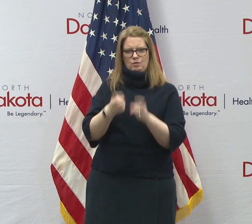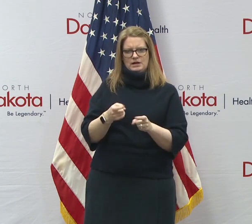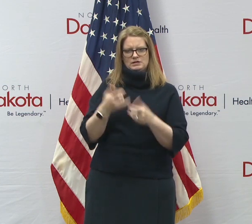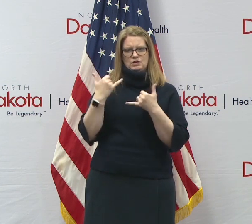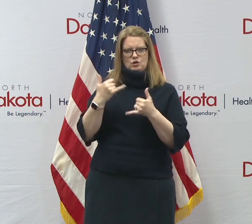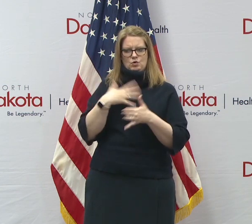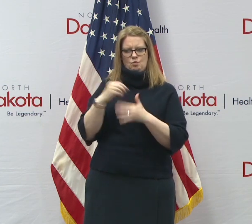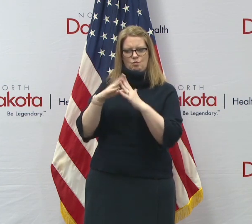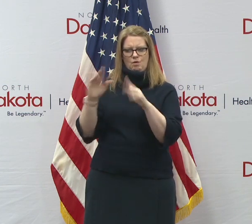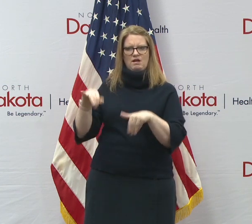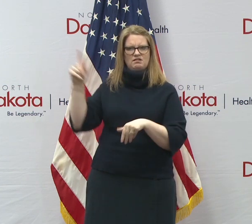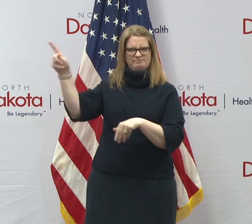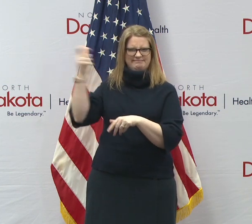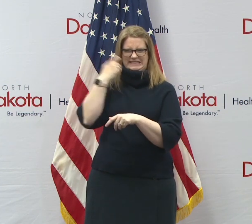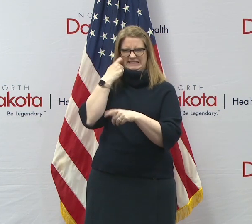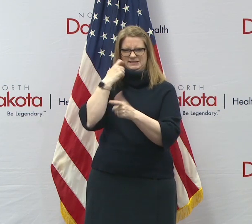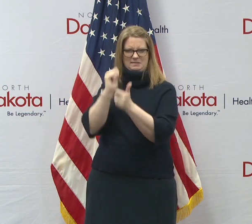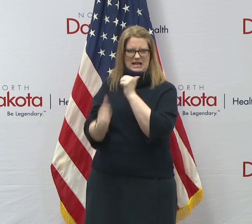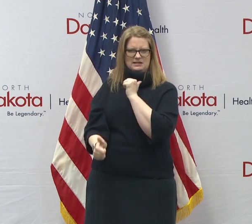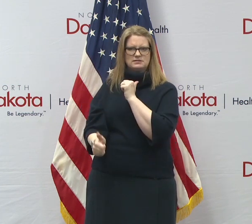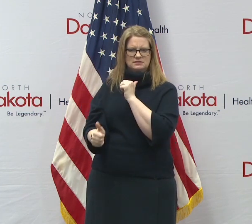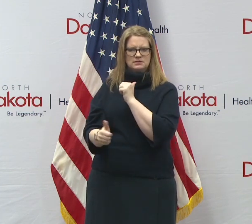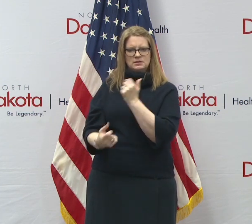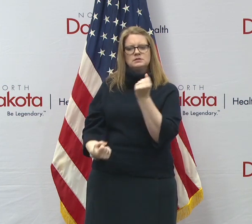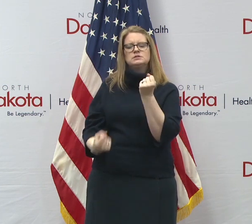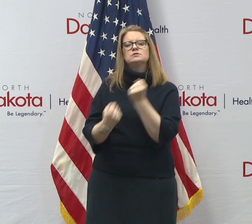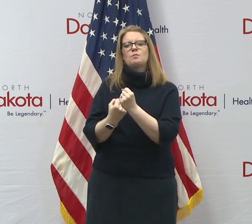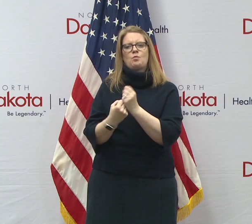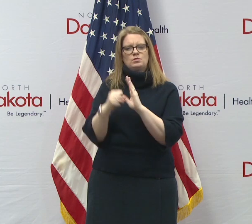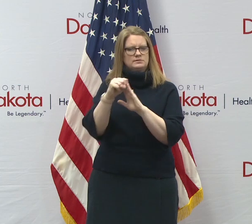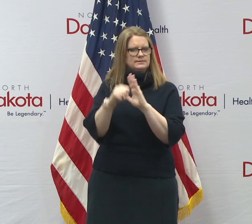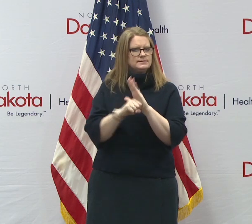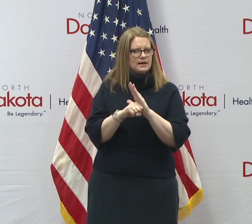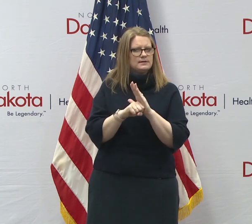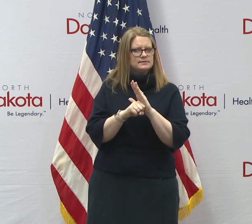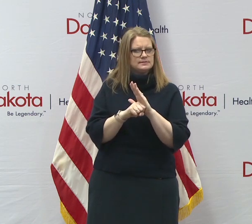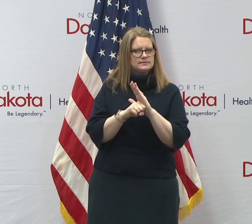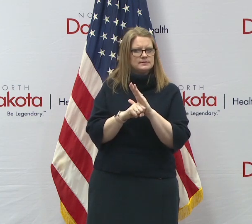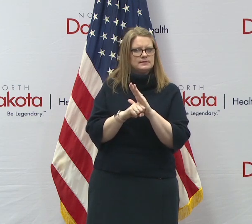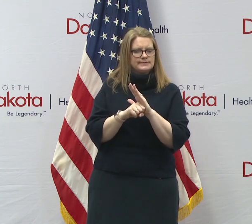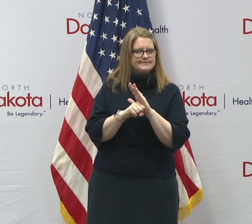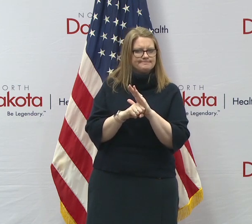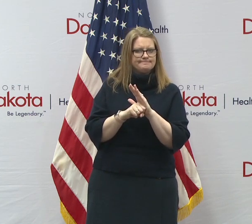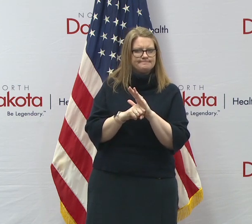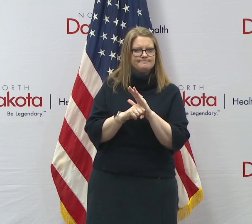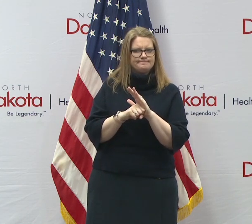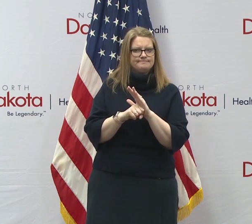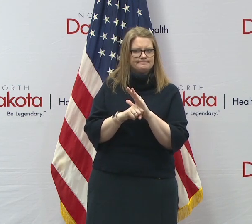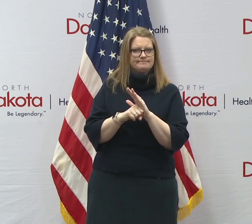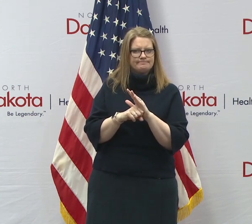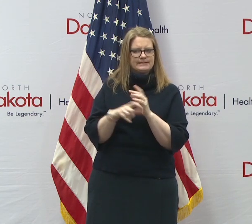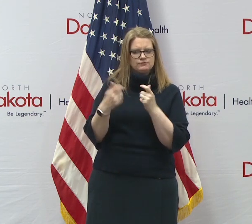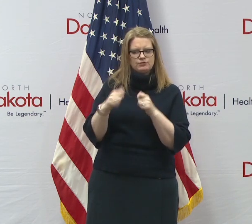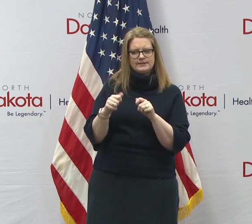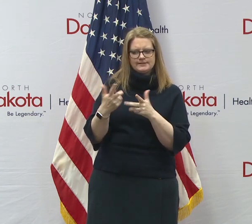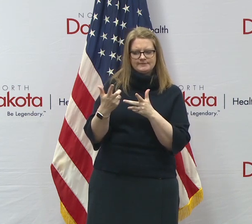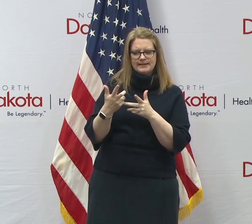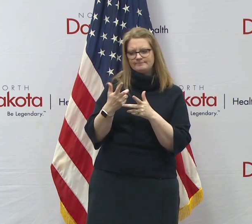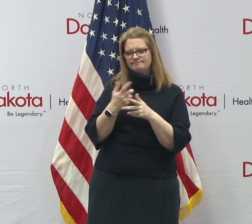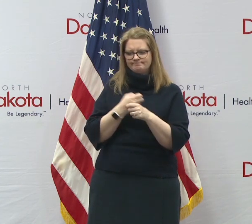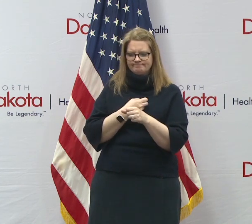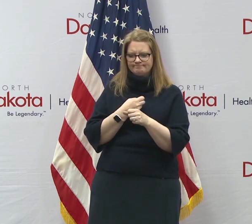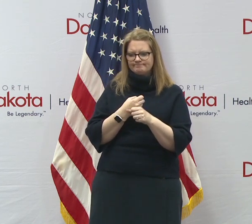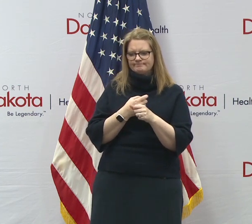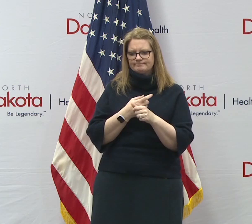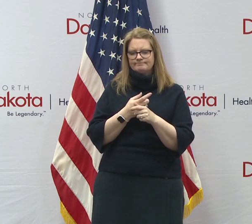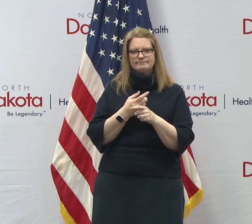administration passed, uh, in recent years to support states, uh, in fighting, uh, in fighting that, uh, that